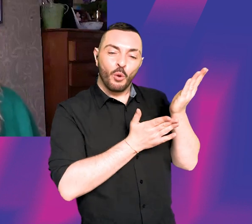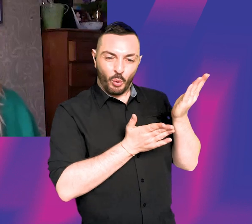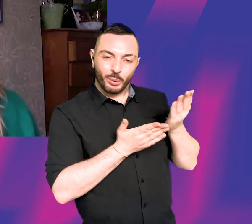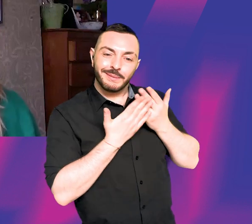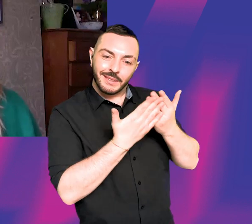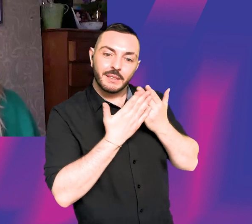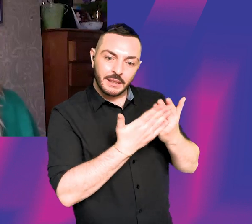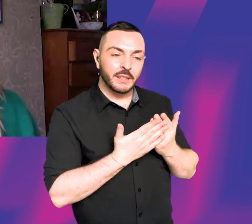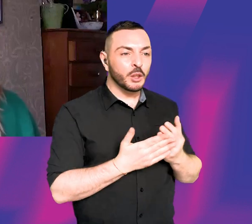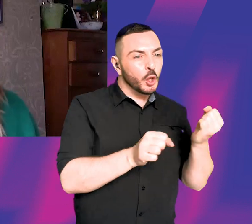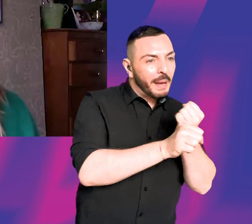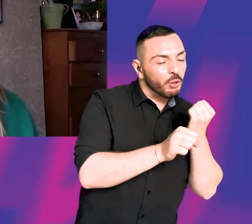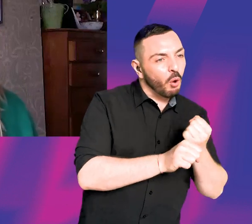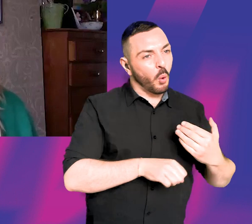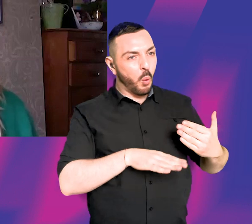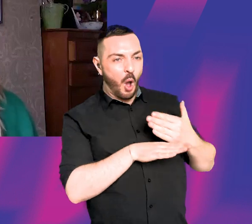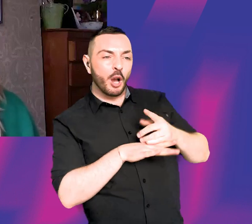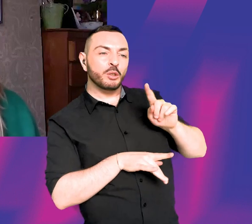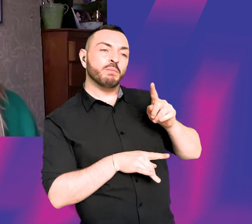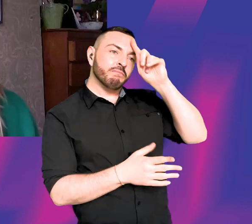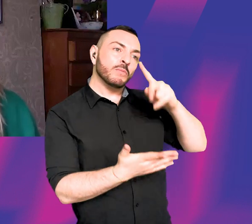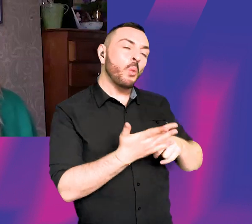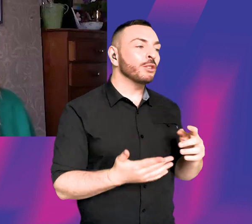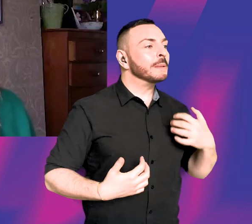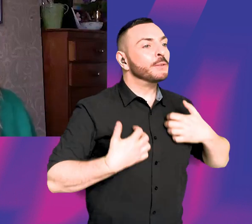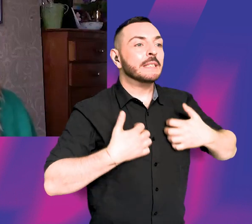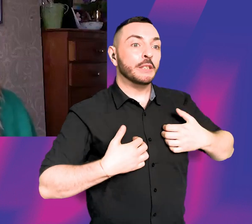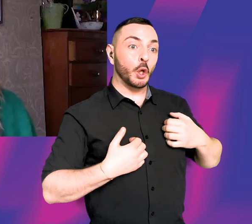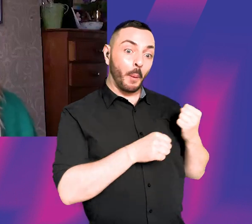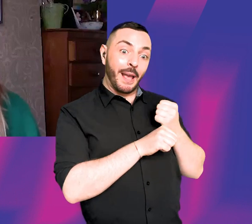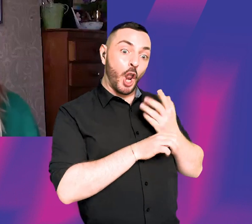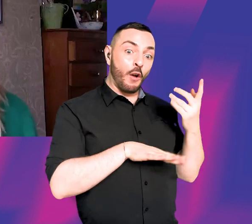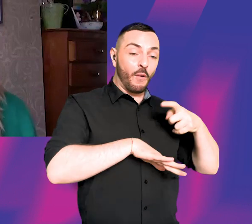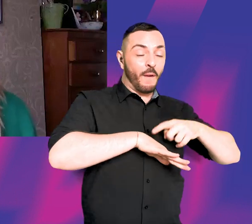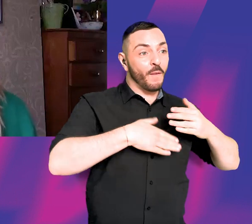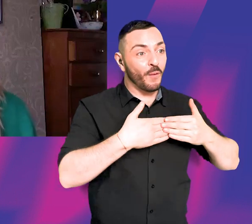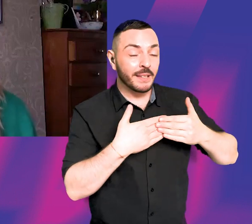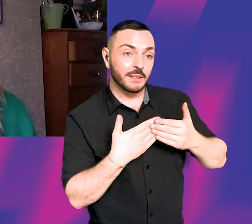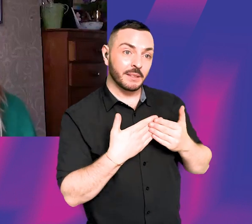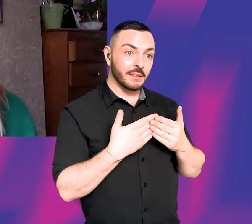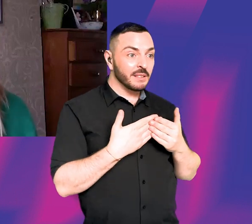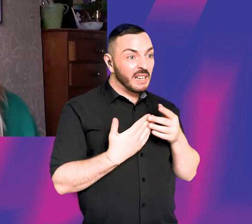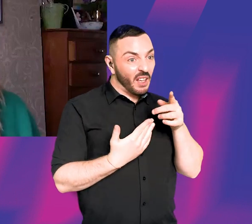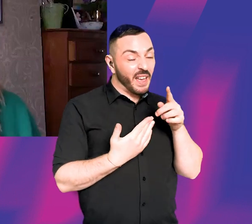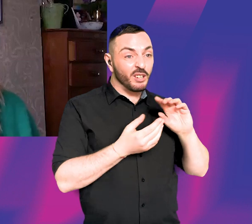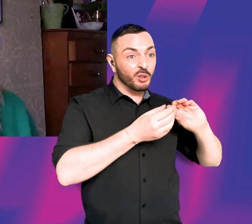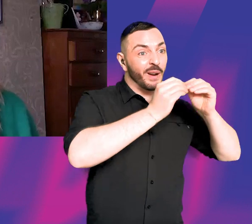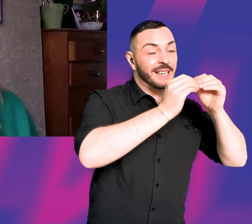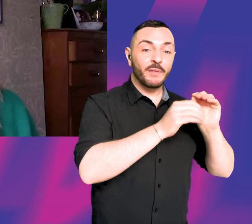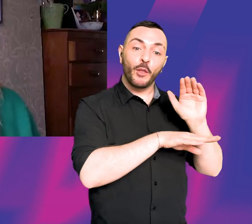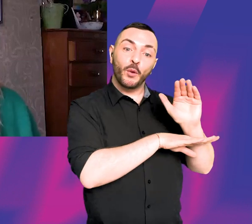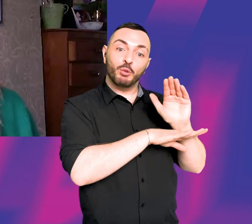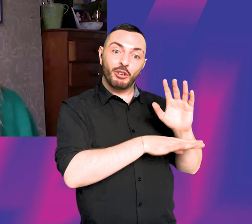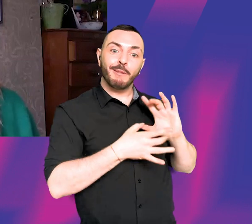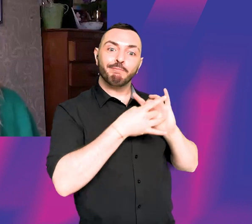work, you decide what kind of work you're interested in. You often make a lot of friends at that time and those people become important creative collaborators in your